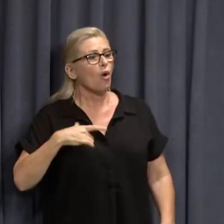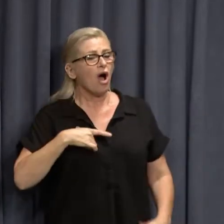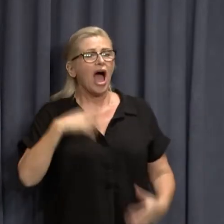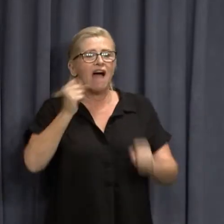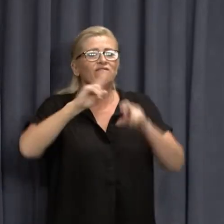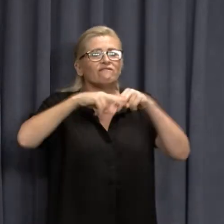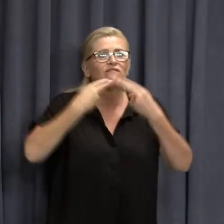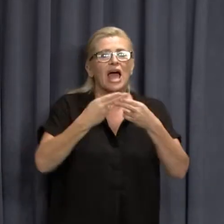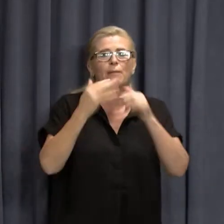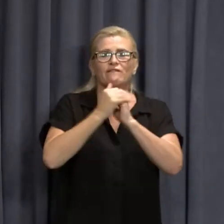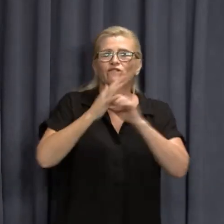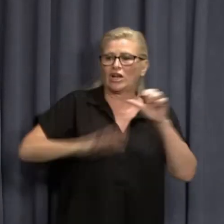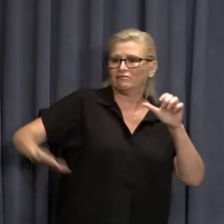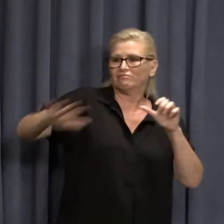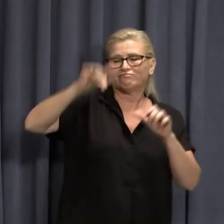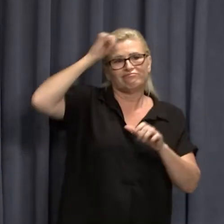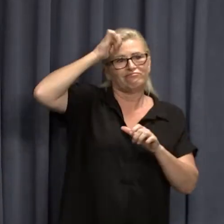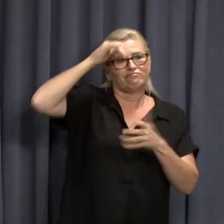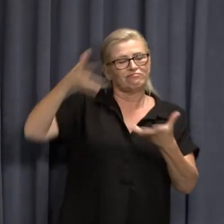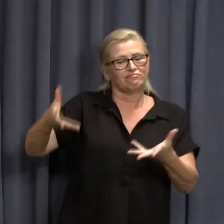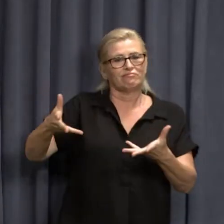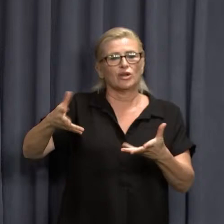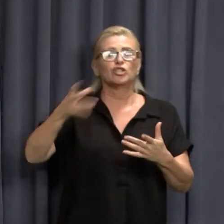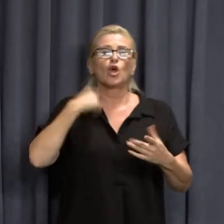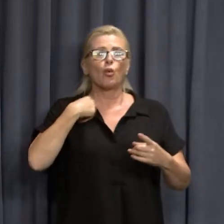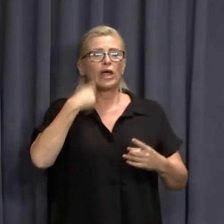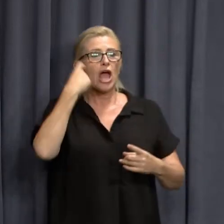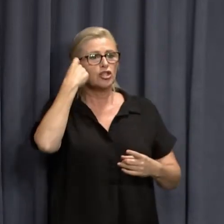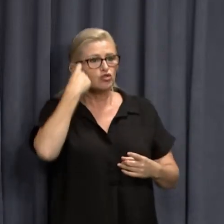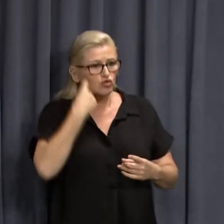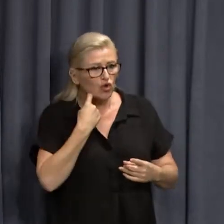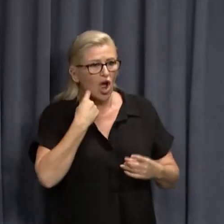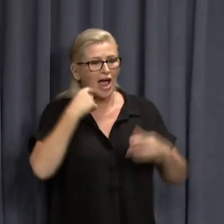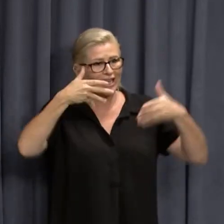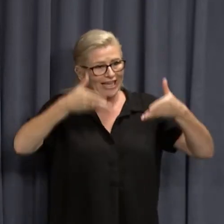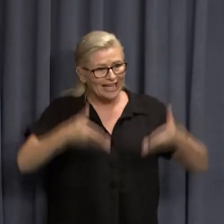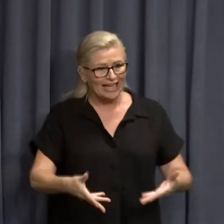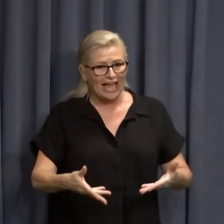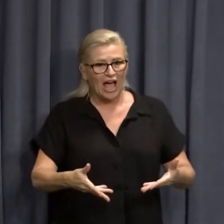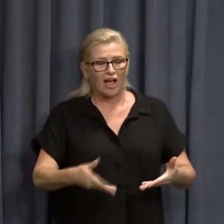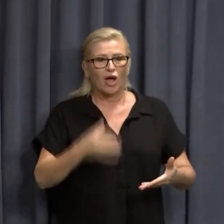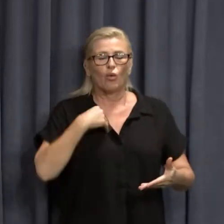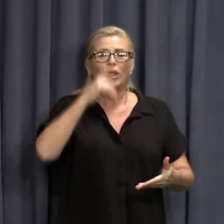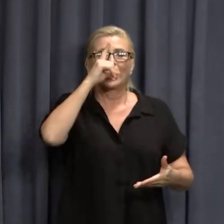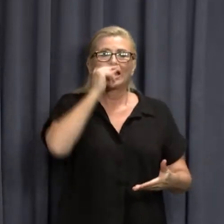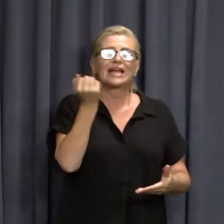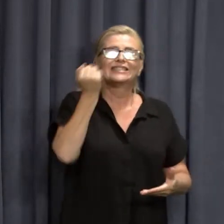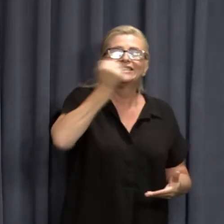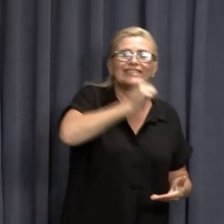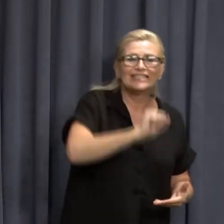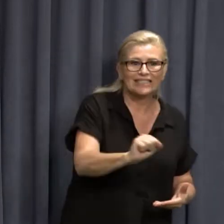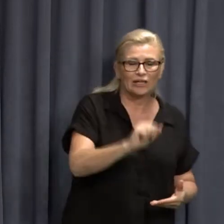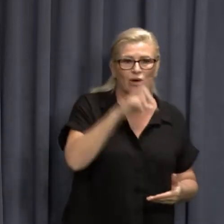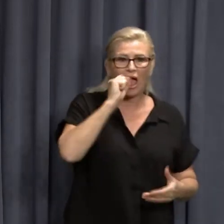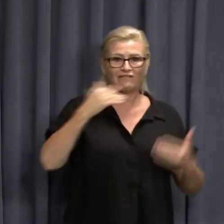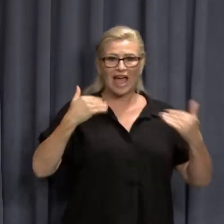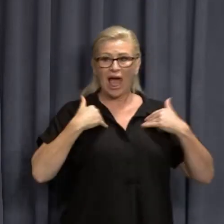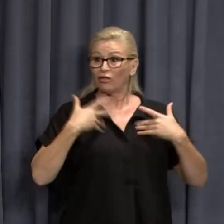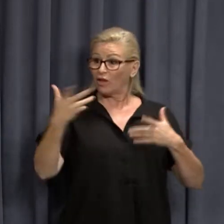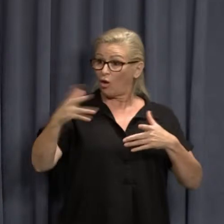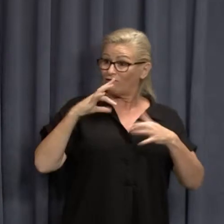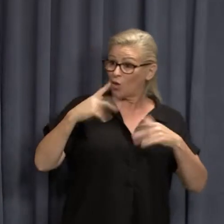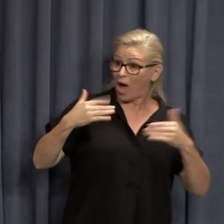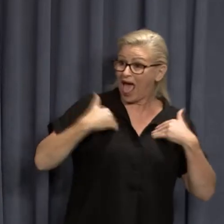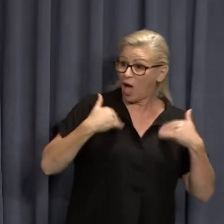understand what's going on. What we tried to do is come up with an arrangement that allows for us to continue to have great health outcomes. And on health outcomes,